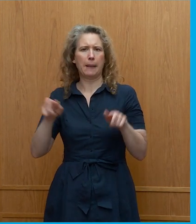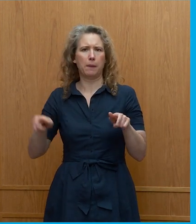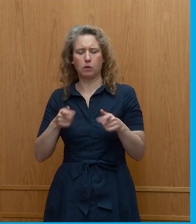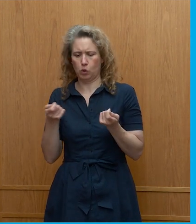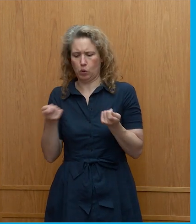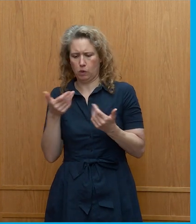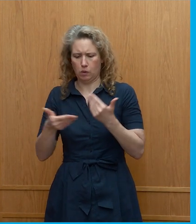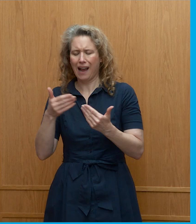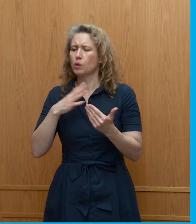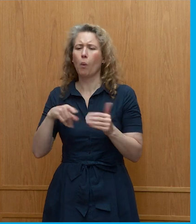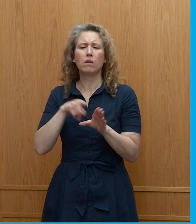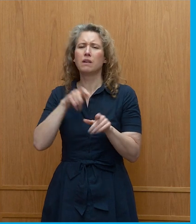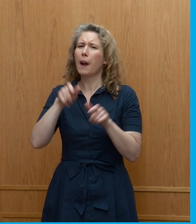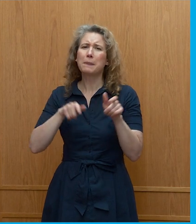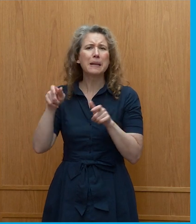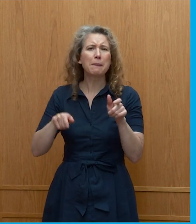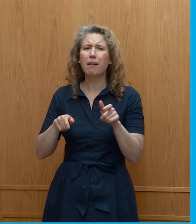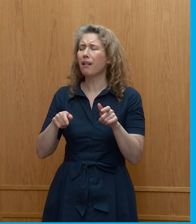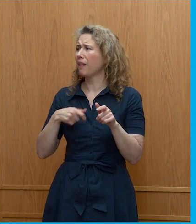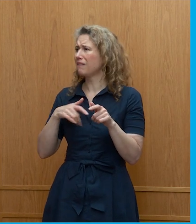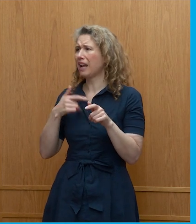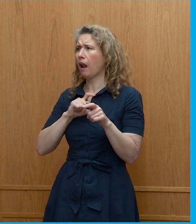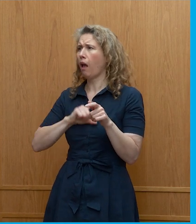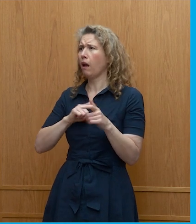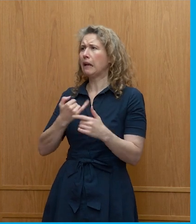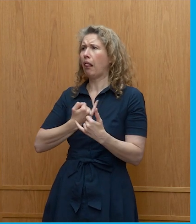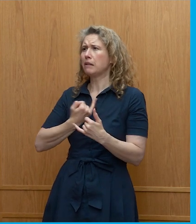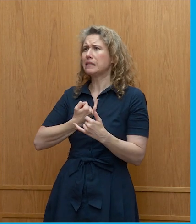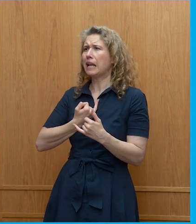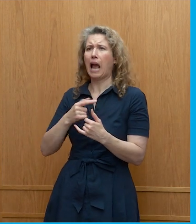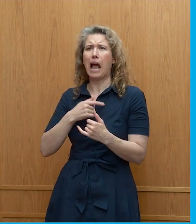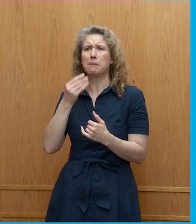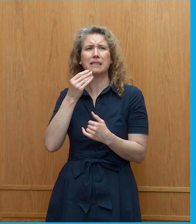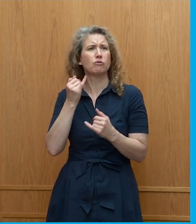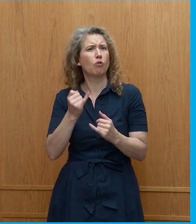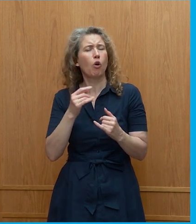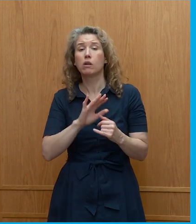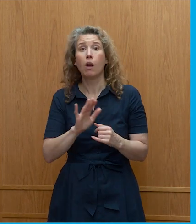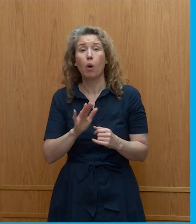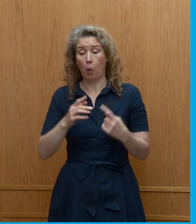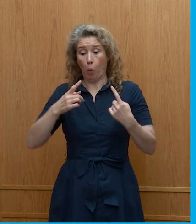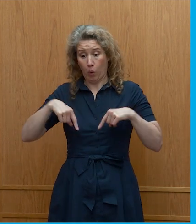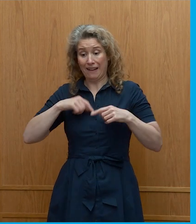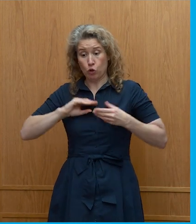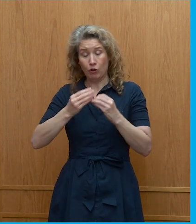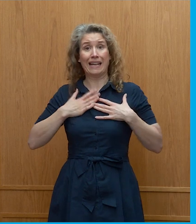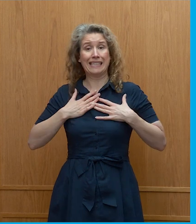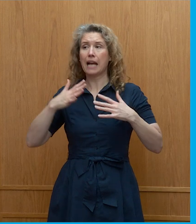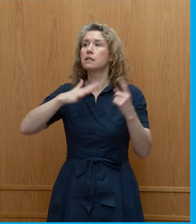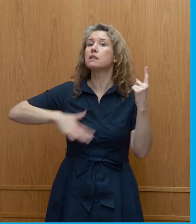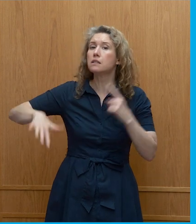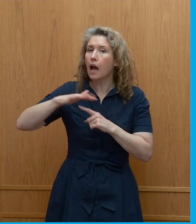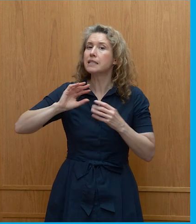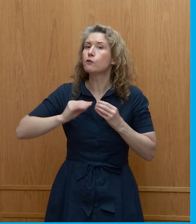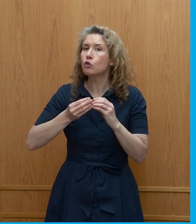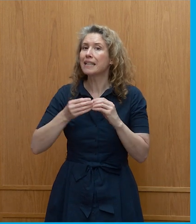i don't want young people like the one beside myself carrying the guilt for the changes that we have created as a society and